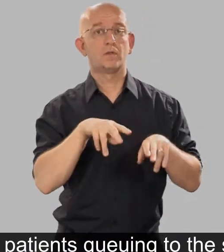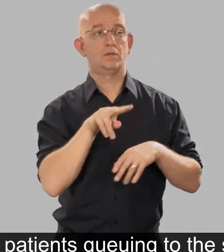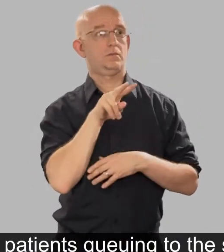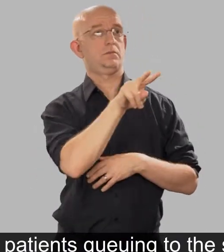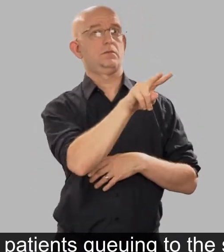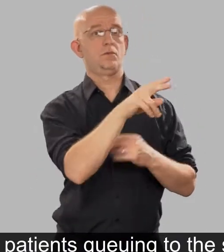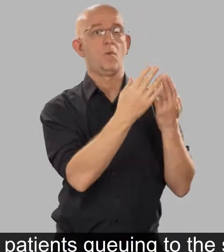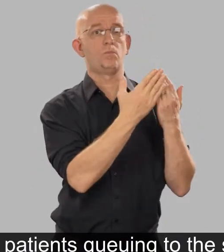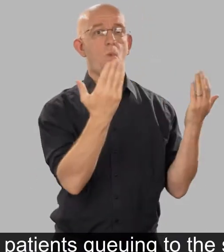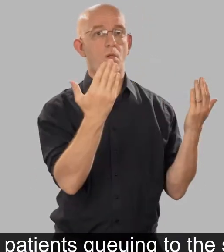side.